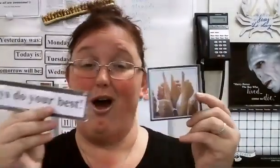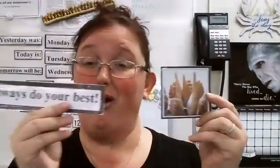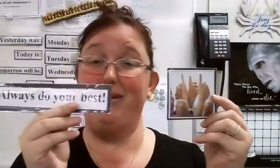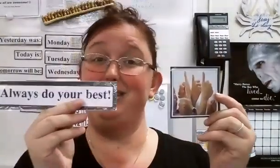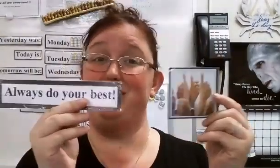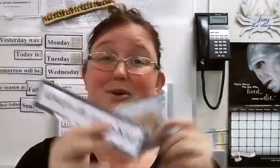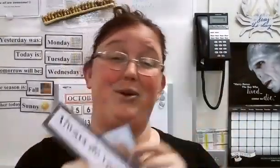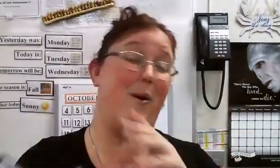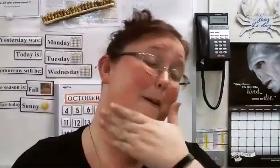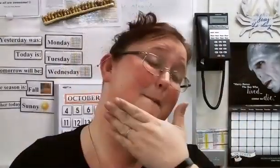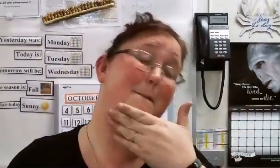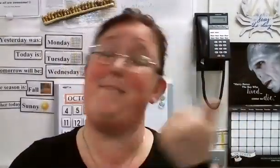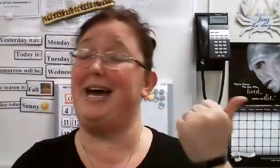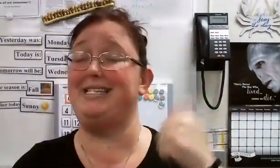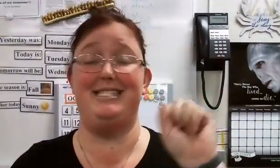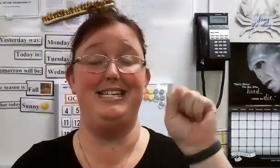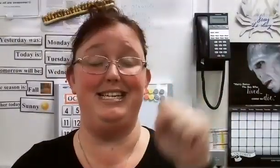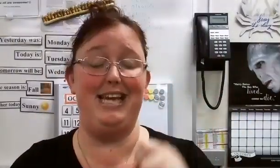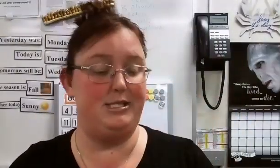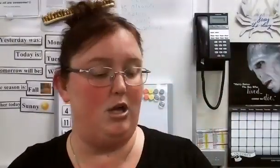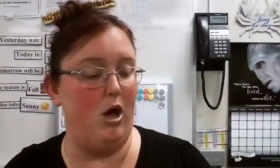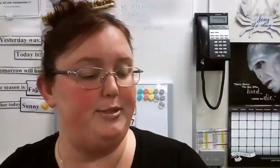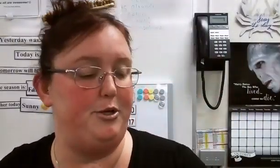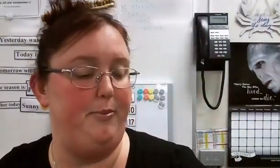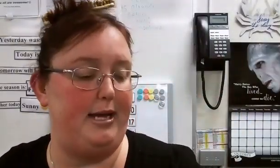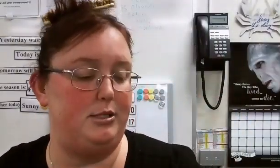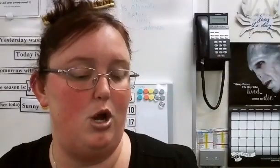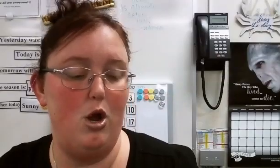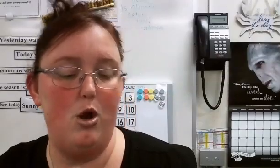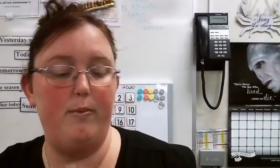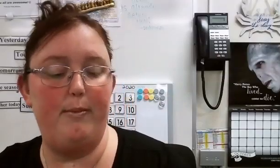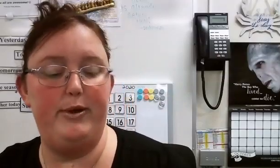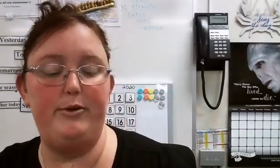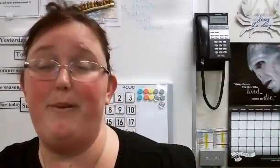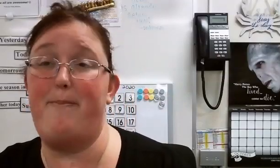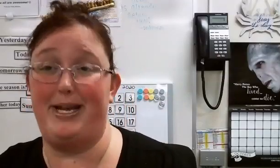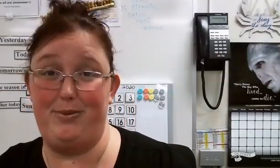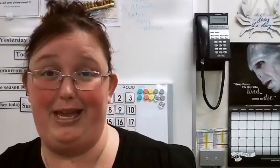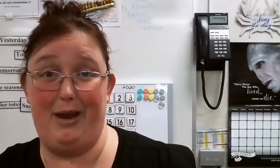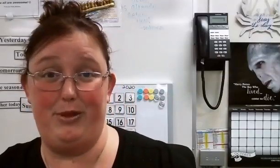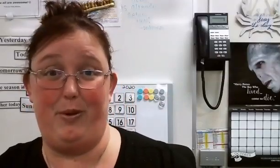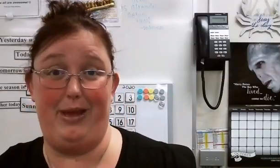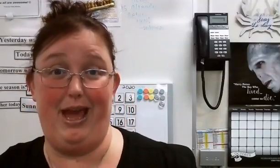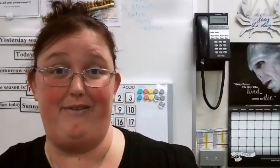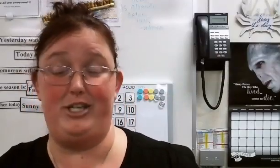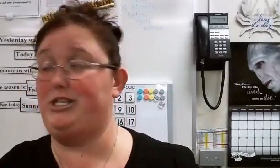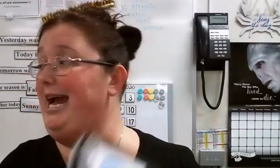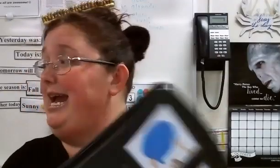Always do your best. Yes, always do your best. Remember, we do the best we can with what we have each day,